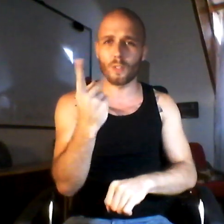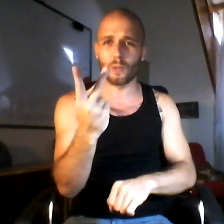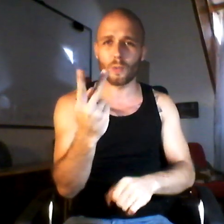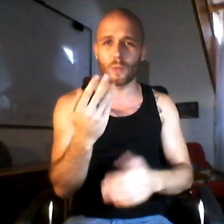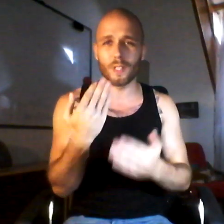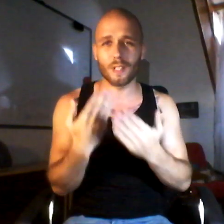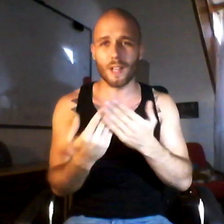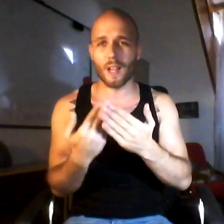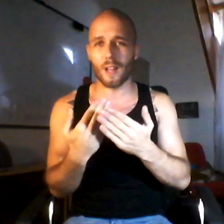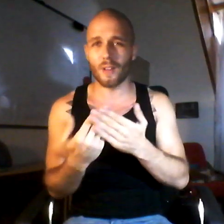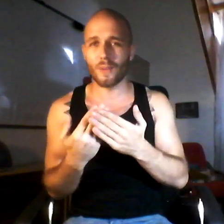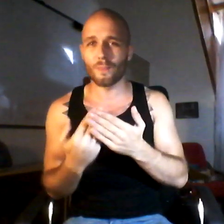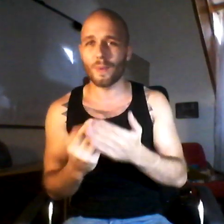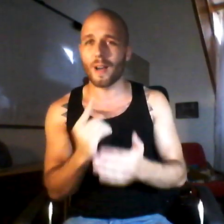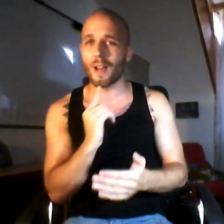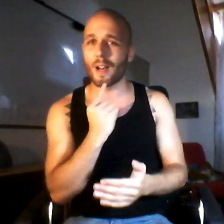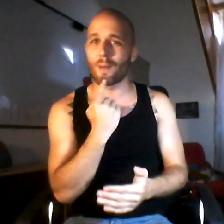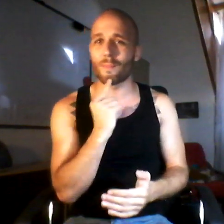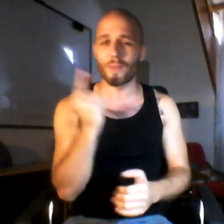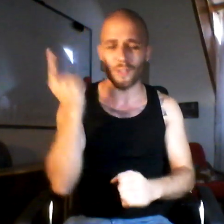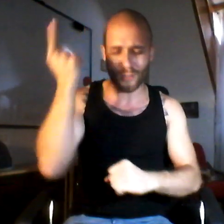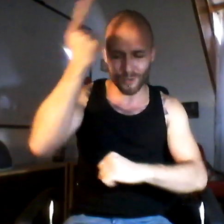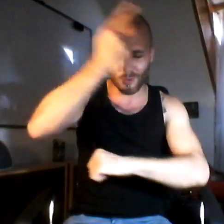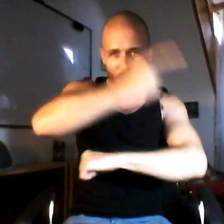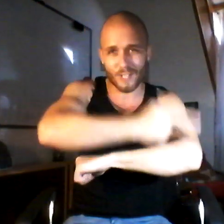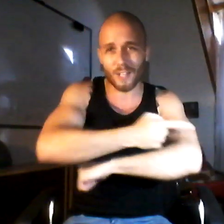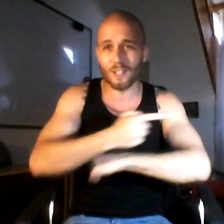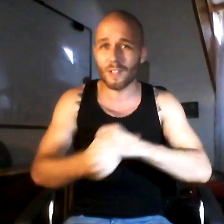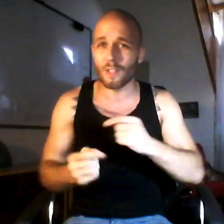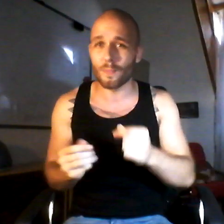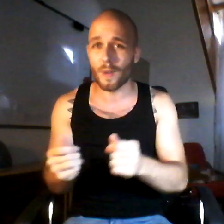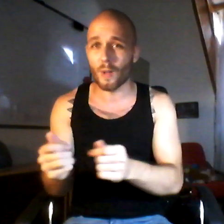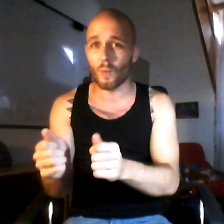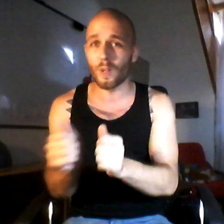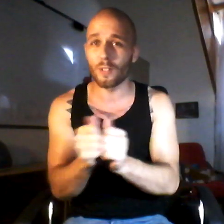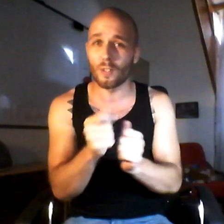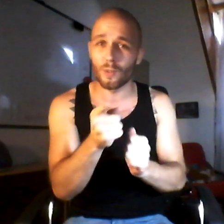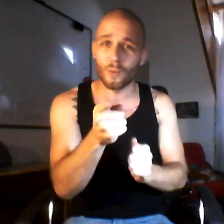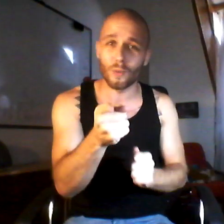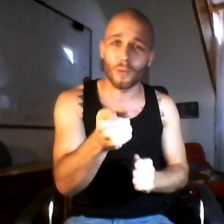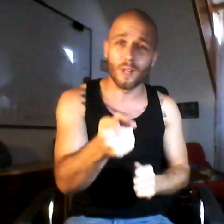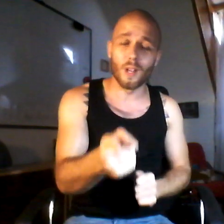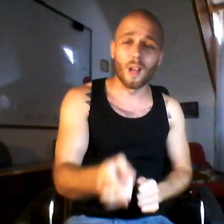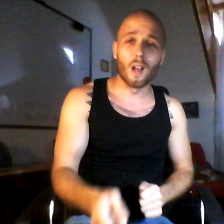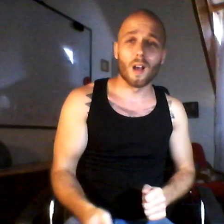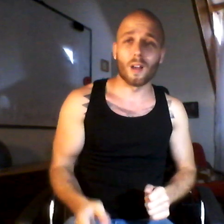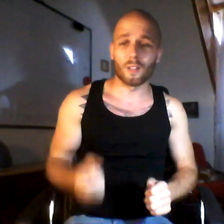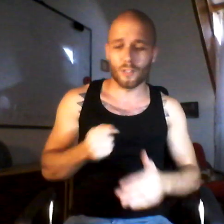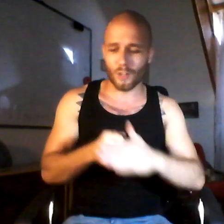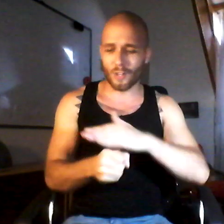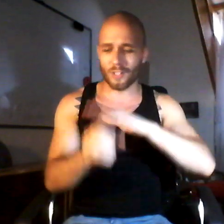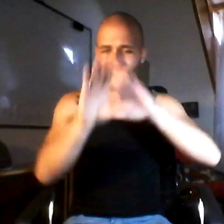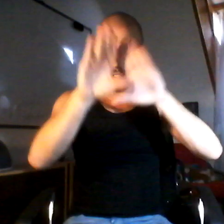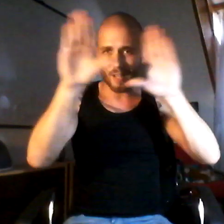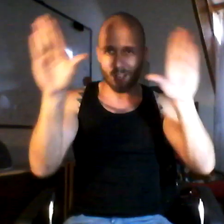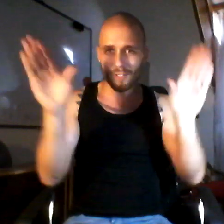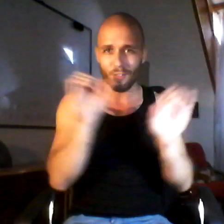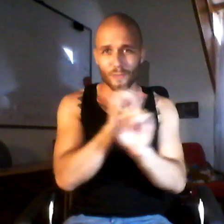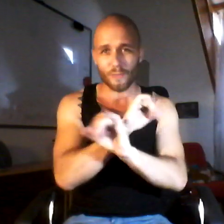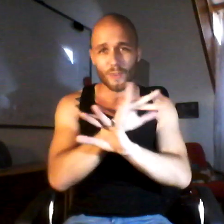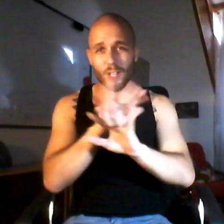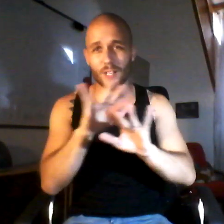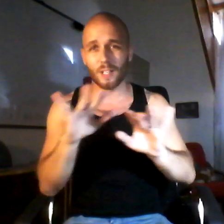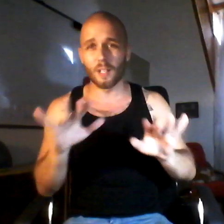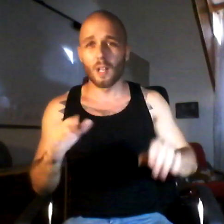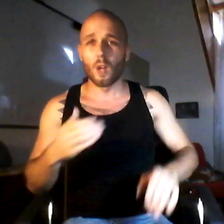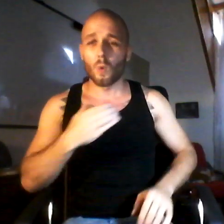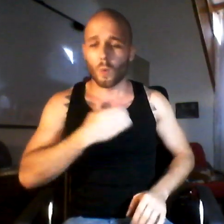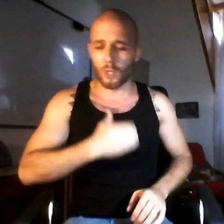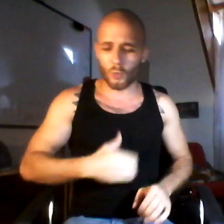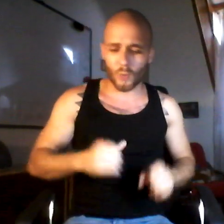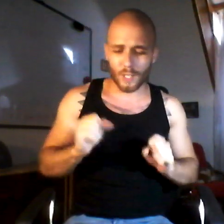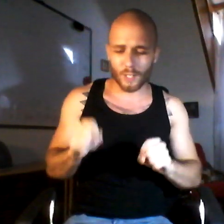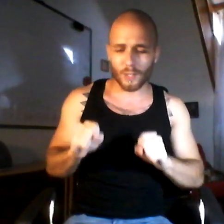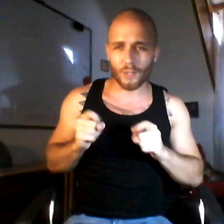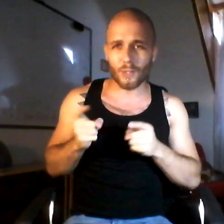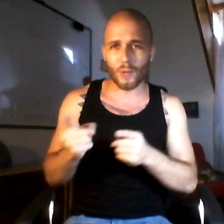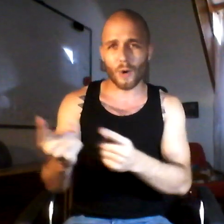to an alibi I miss those days I spent with you under the sky so free Wish we could go